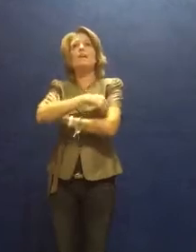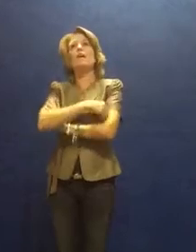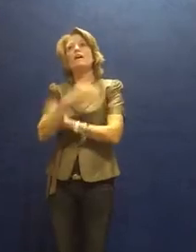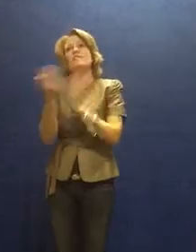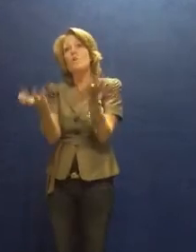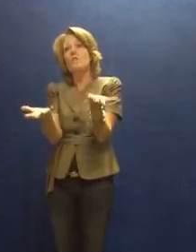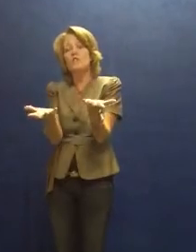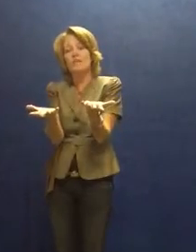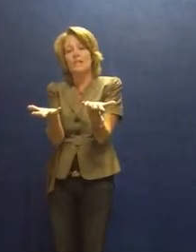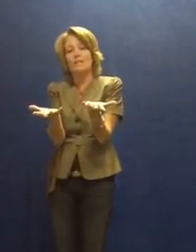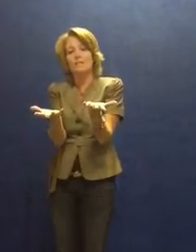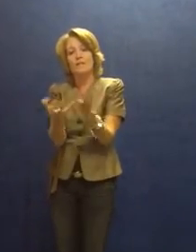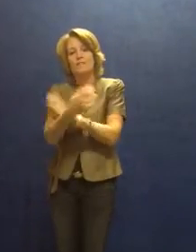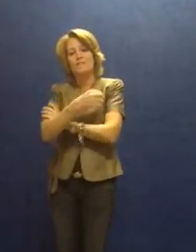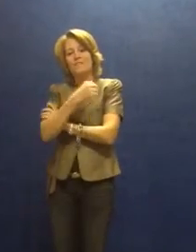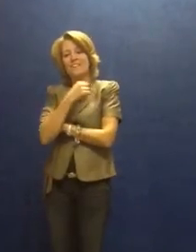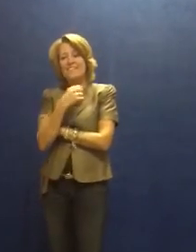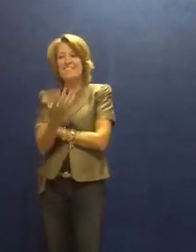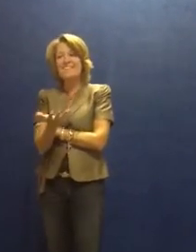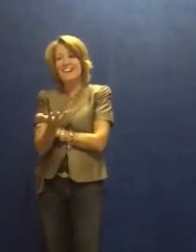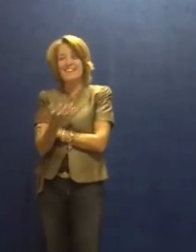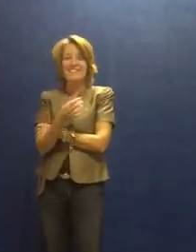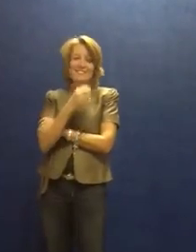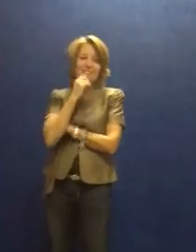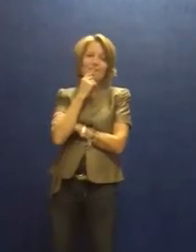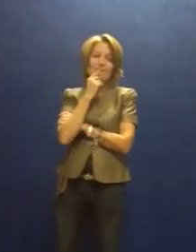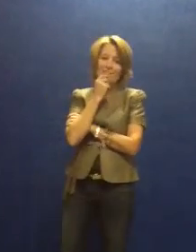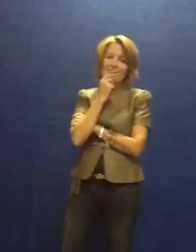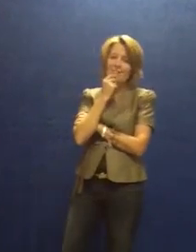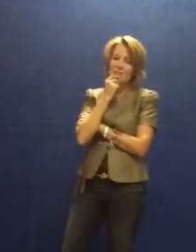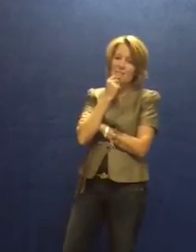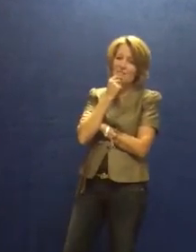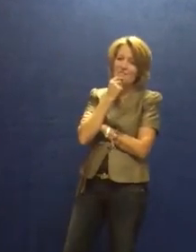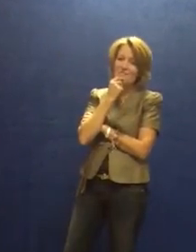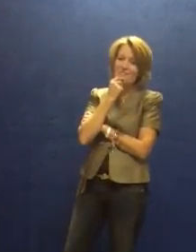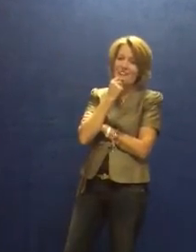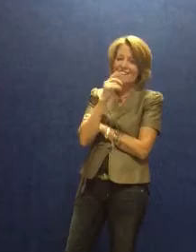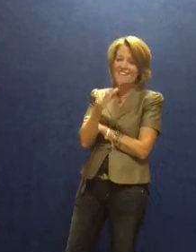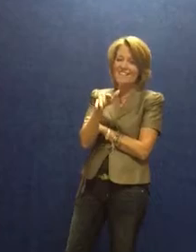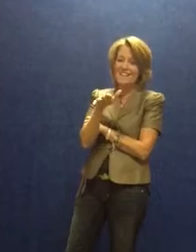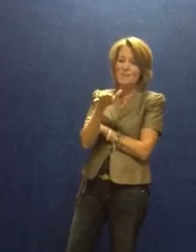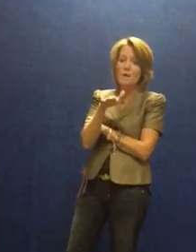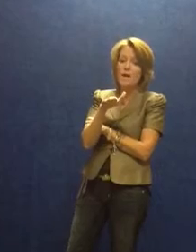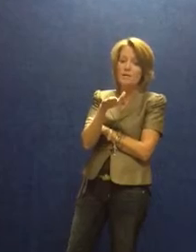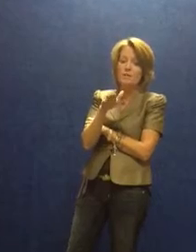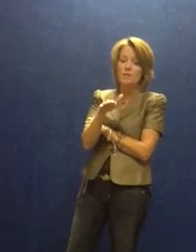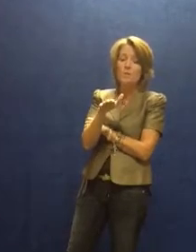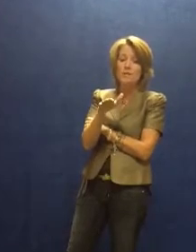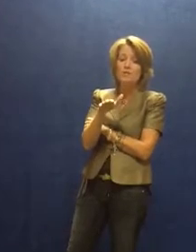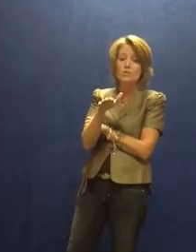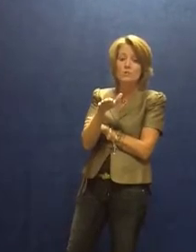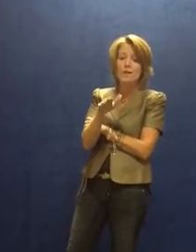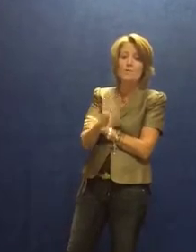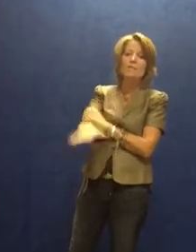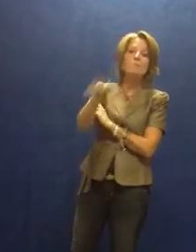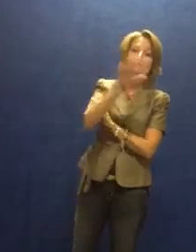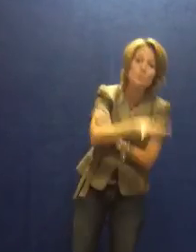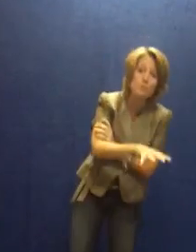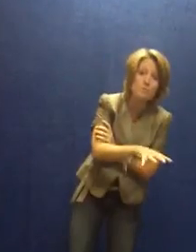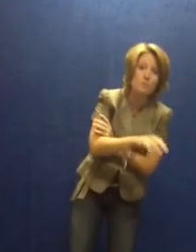Oh, I told you I can't do this. She chuckled. Her uncle smirked. And they said, Well, you know what we need to do now? We need to improve the